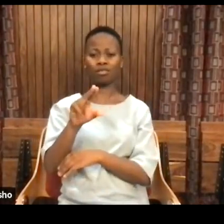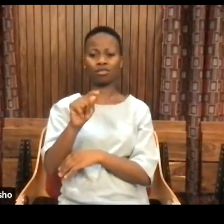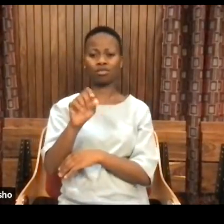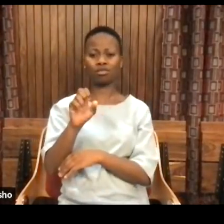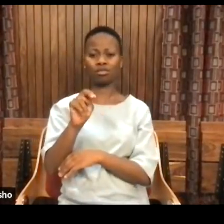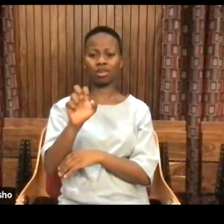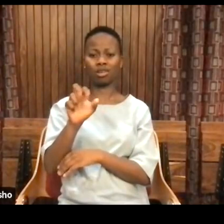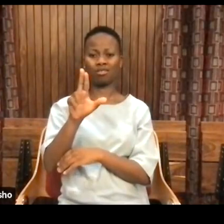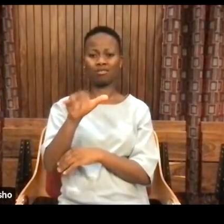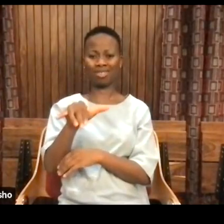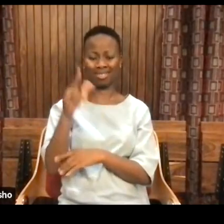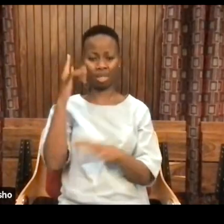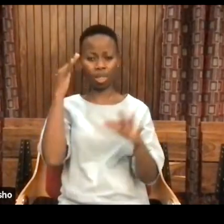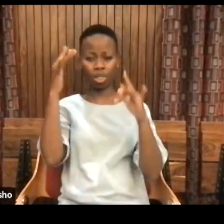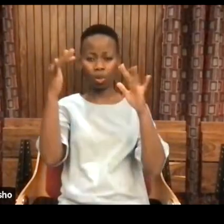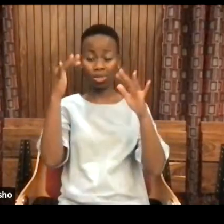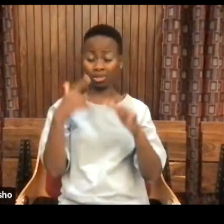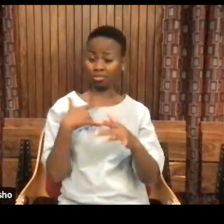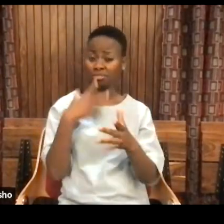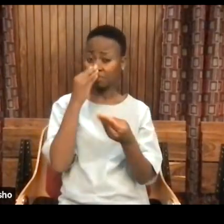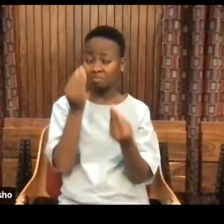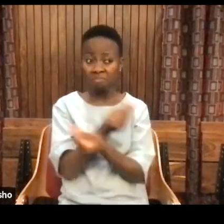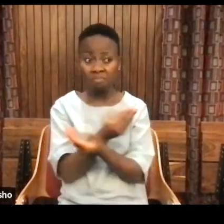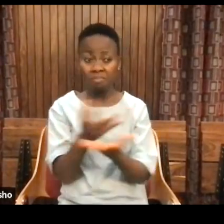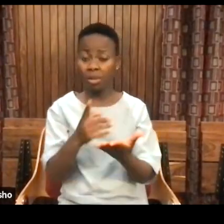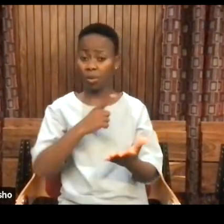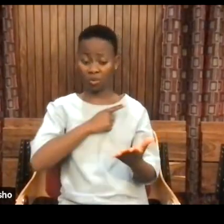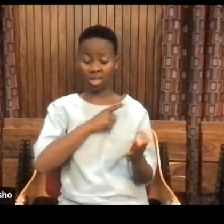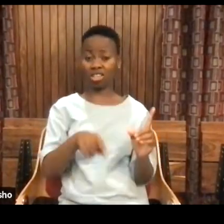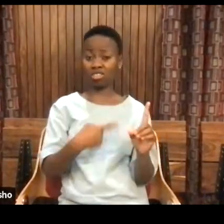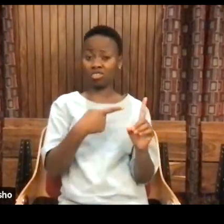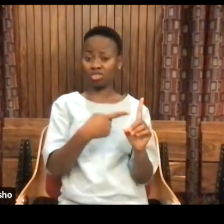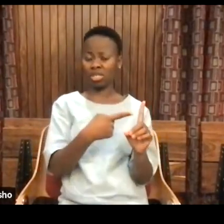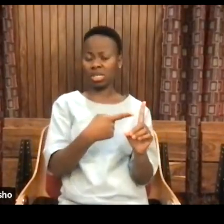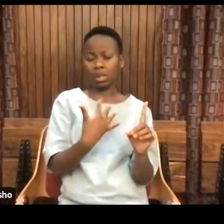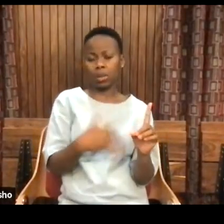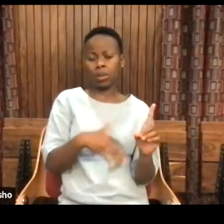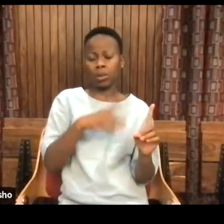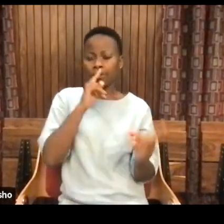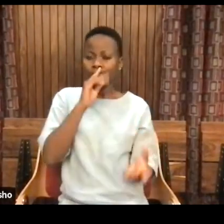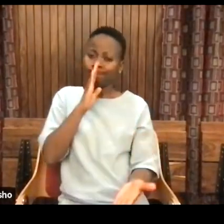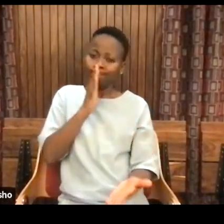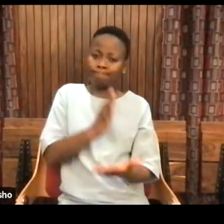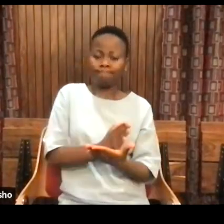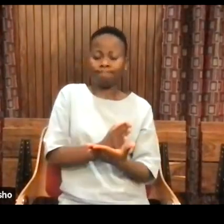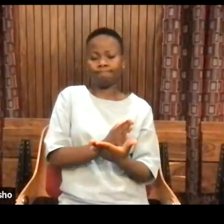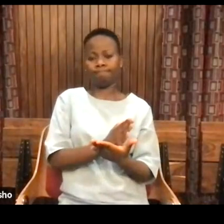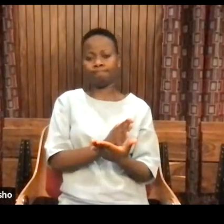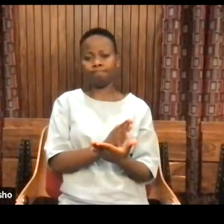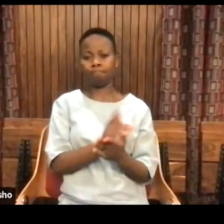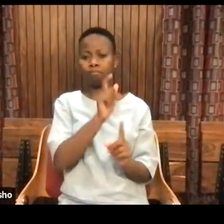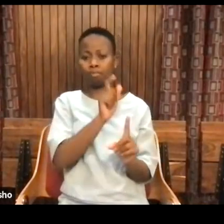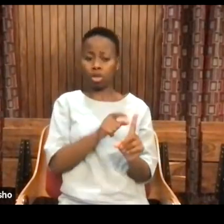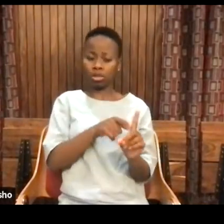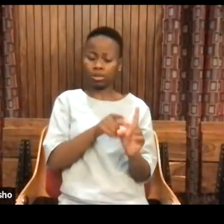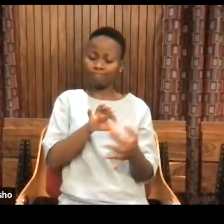there was nothing superficial about Drusilla Cornell's relationship with Africa.